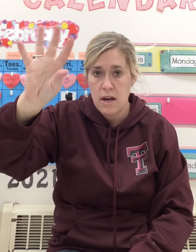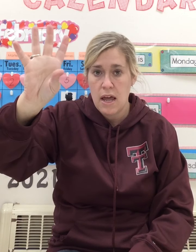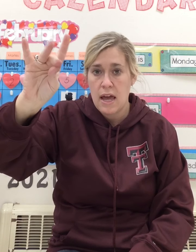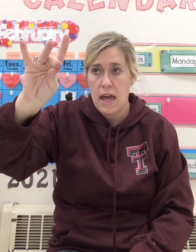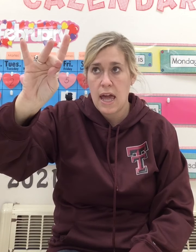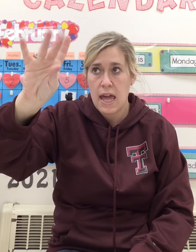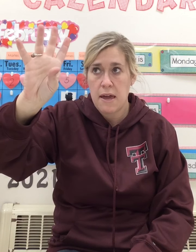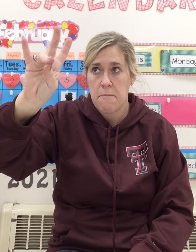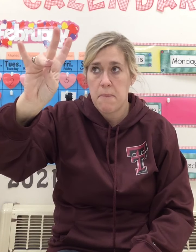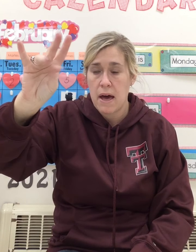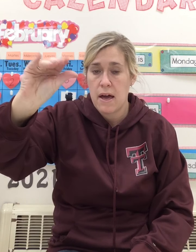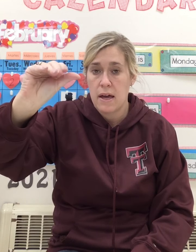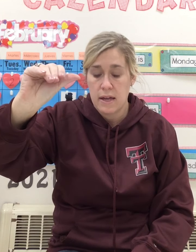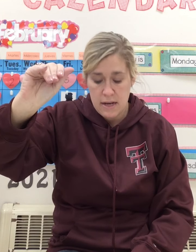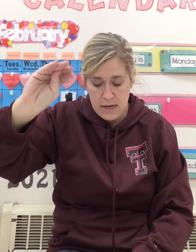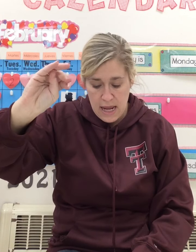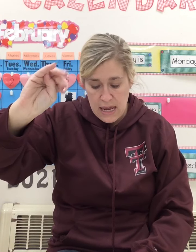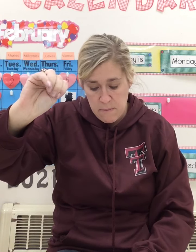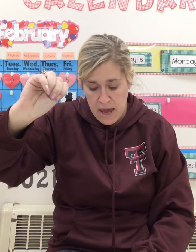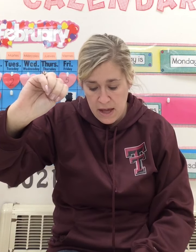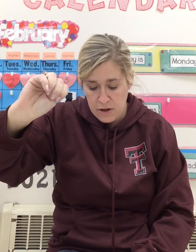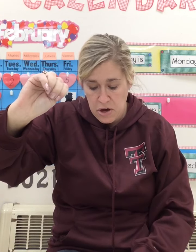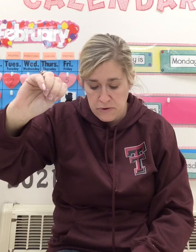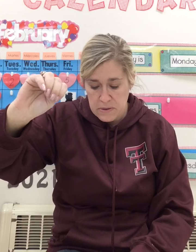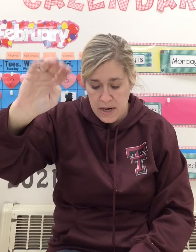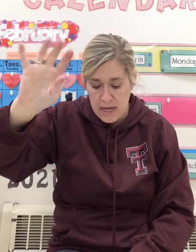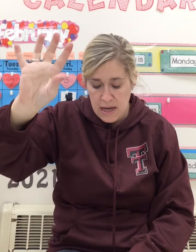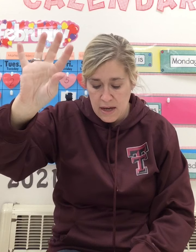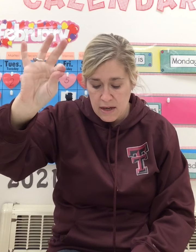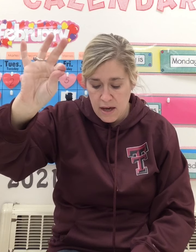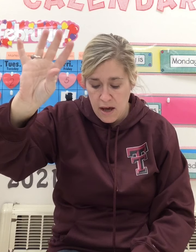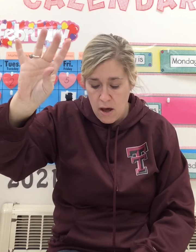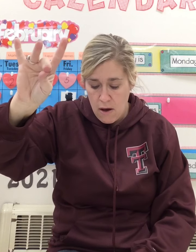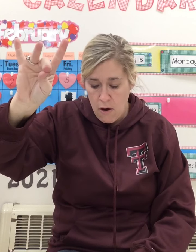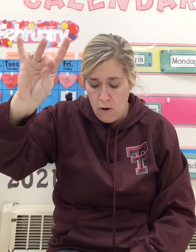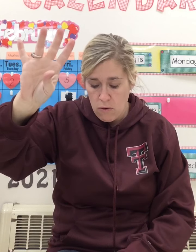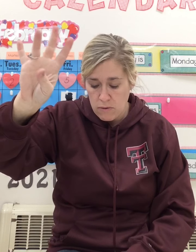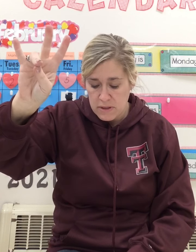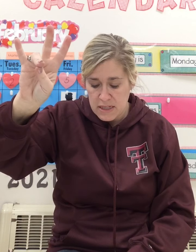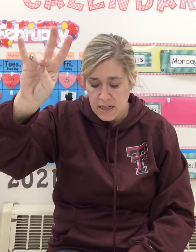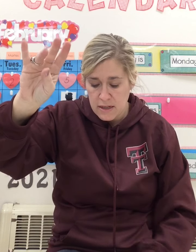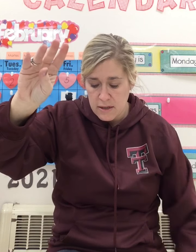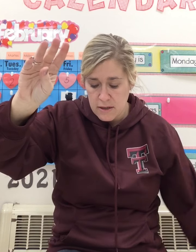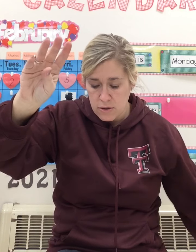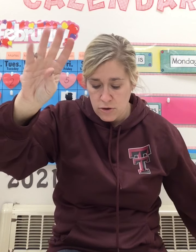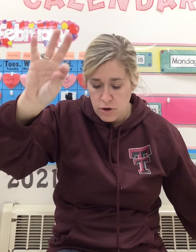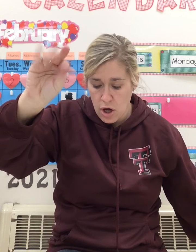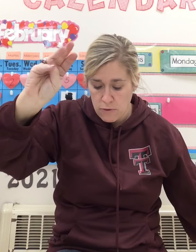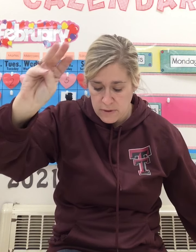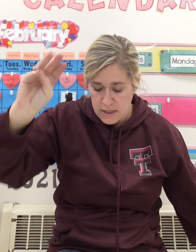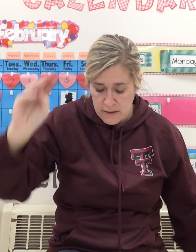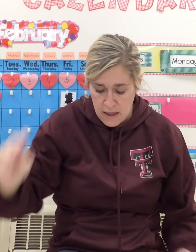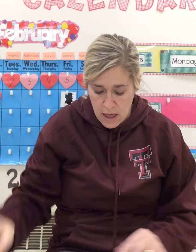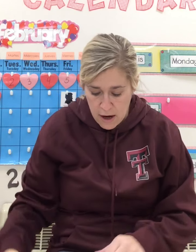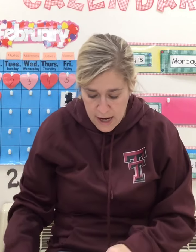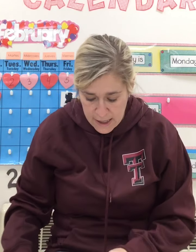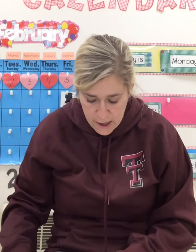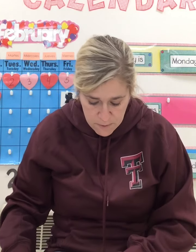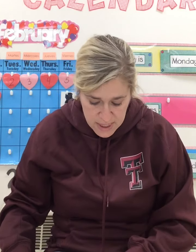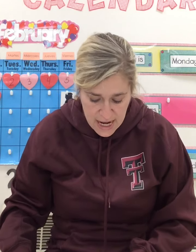-A-M. Name. And coat. Ready? C-C-O-T. Coat. Alright, now we're going to